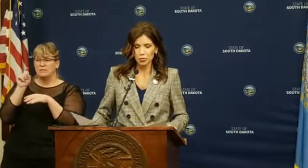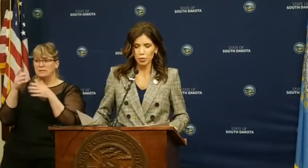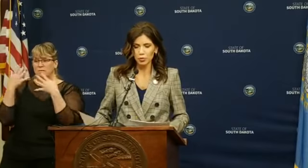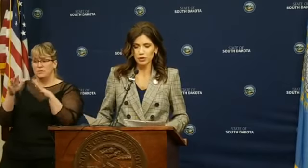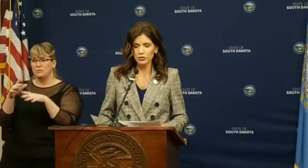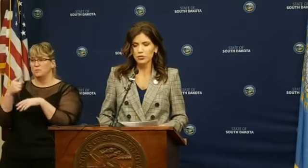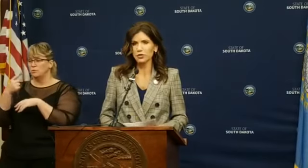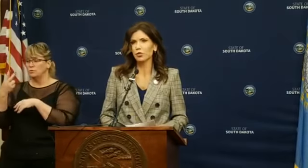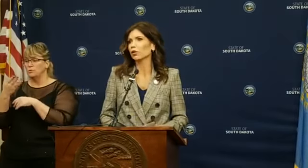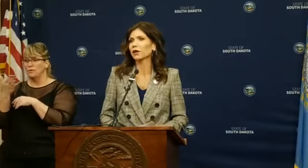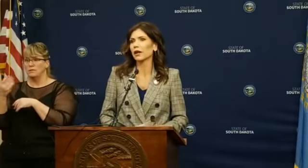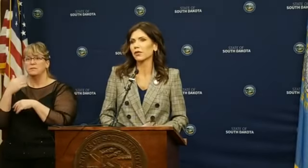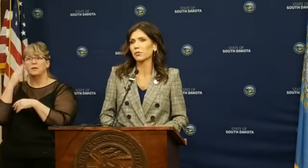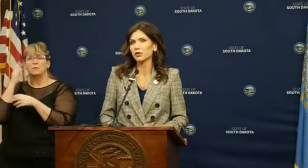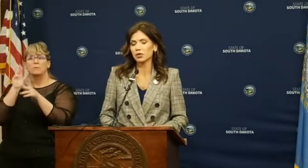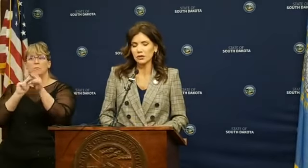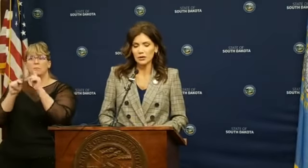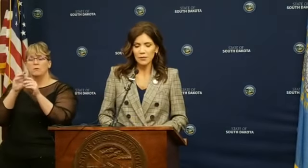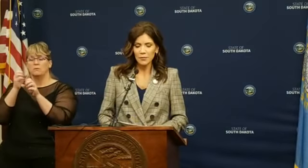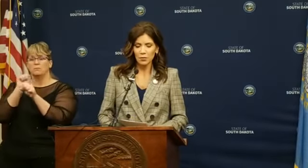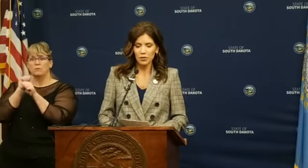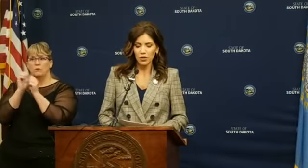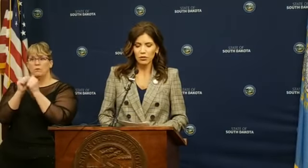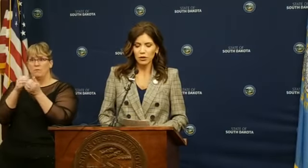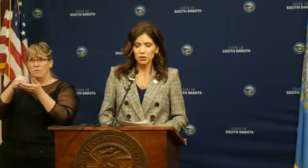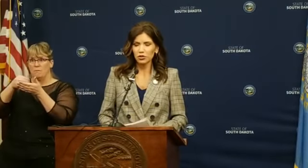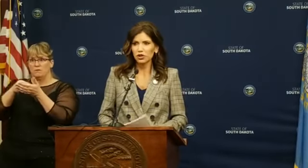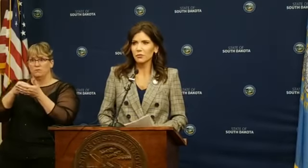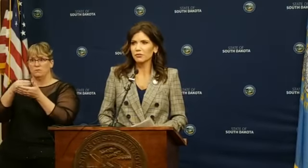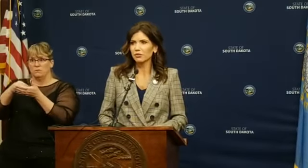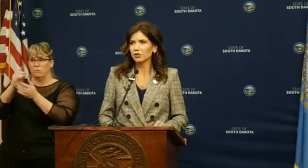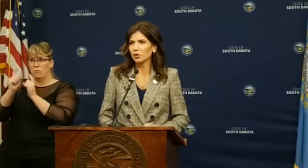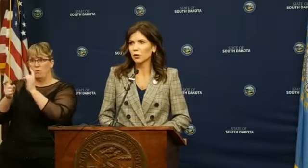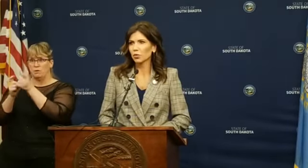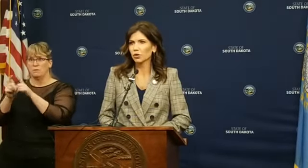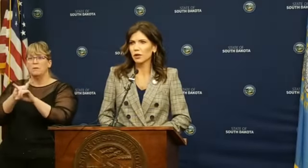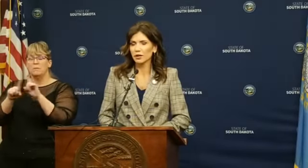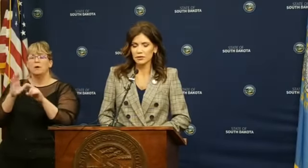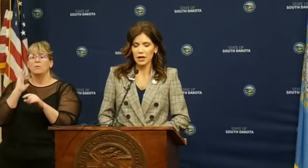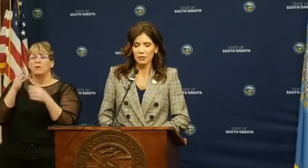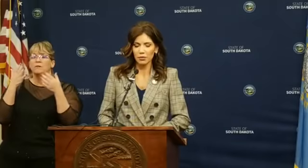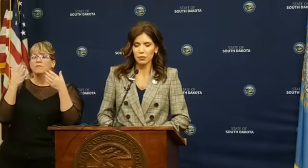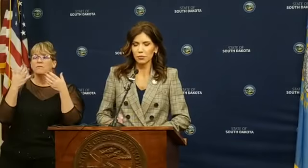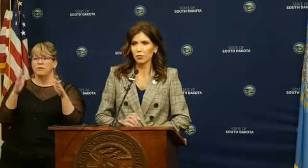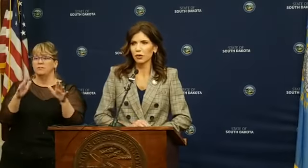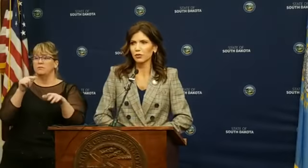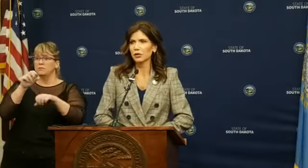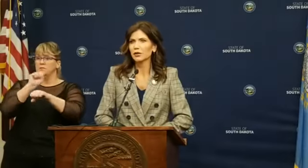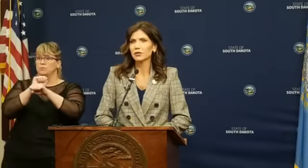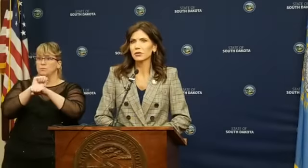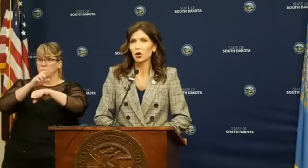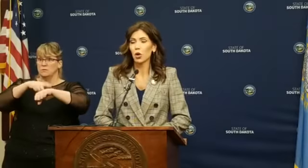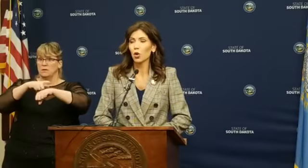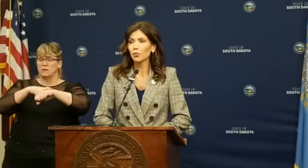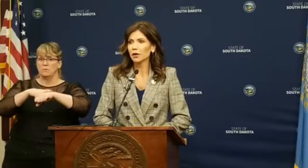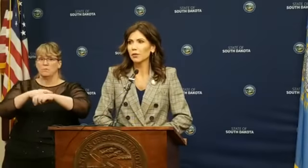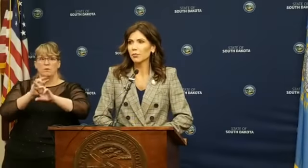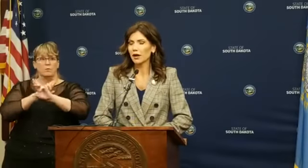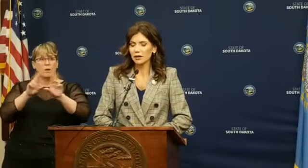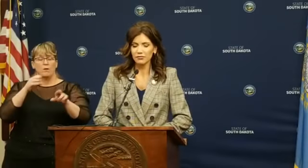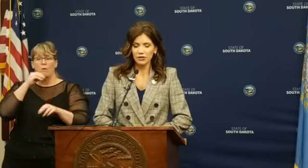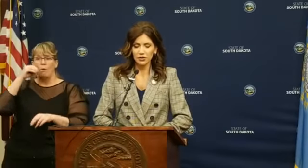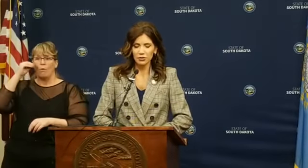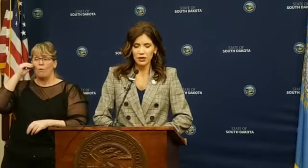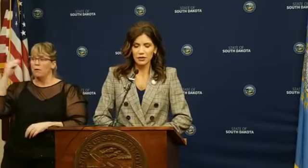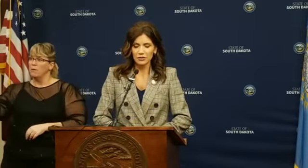and I know the appropriators are still working on the budget, but we are in good shape to finish up our work on time and be prepared to go home and